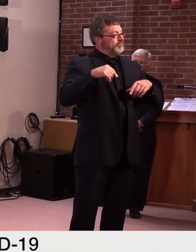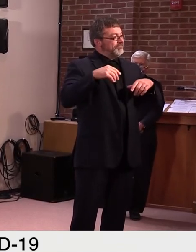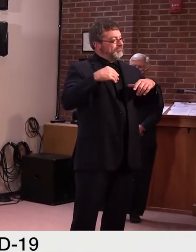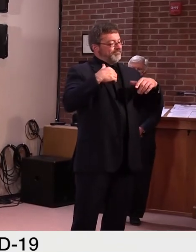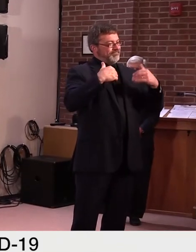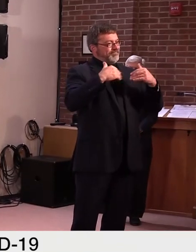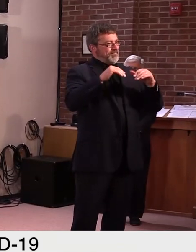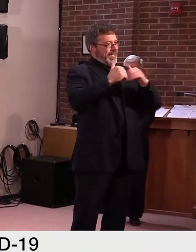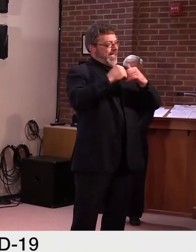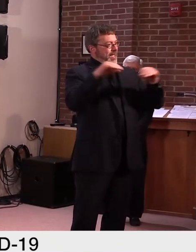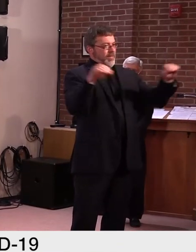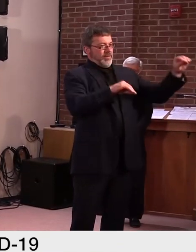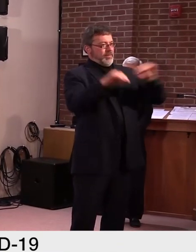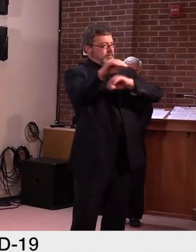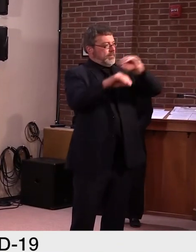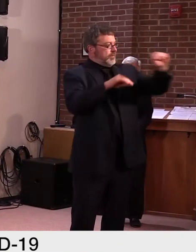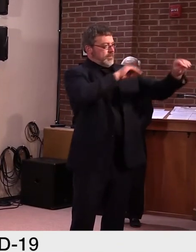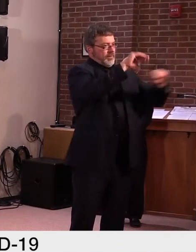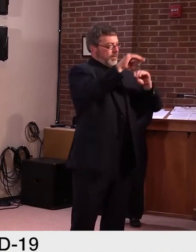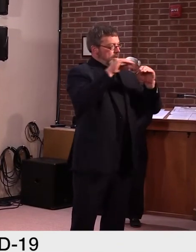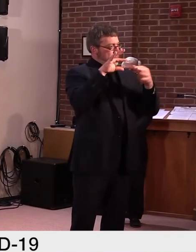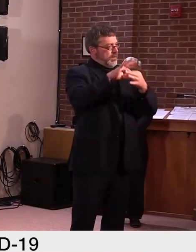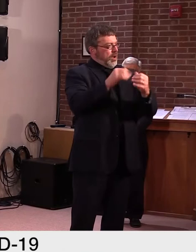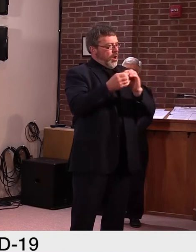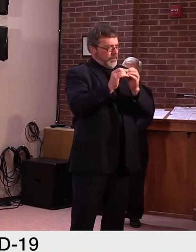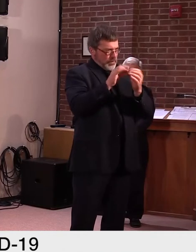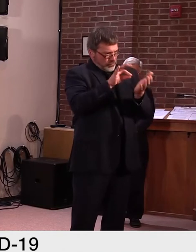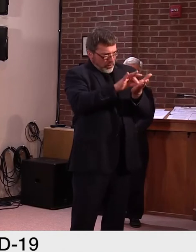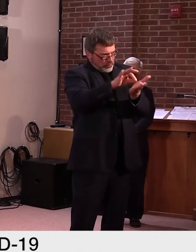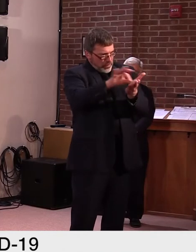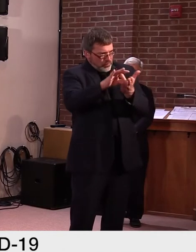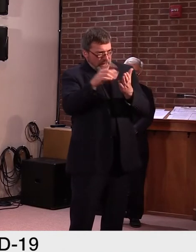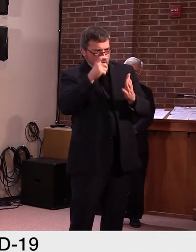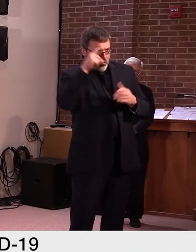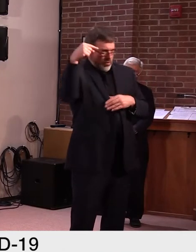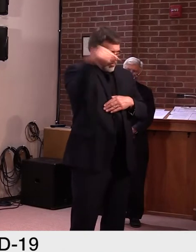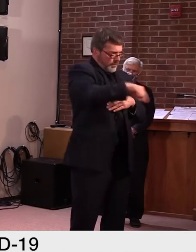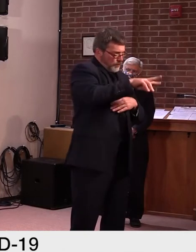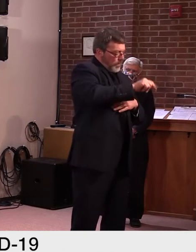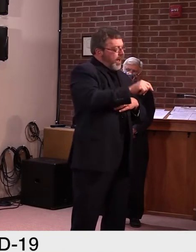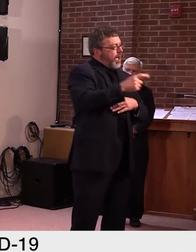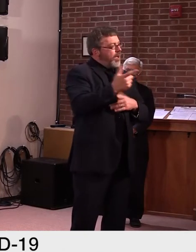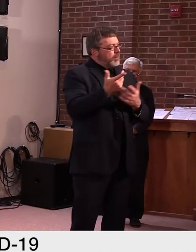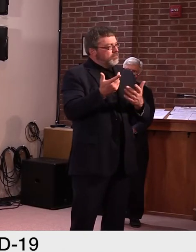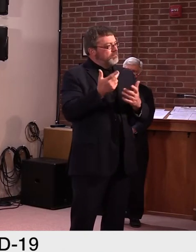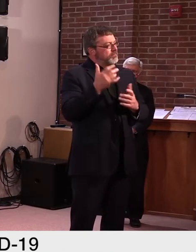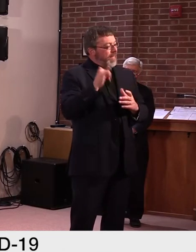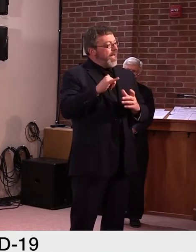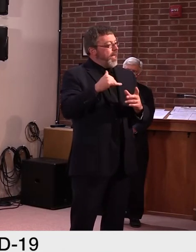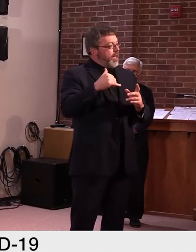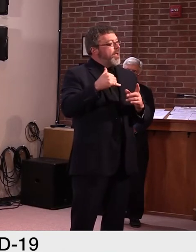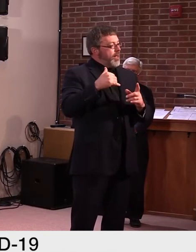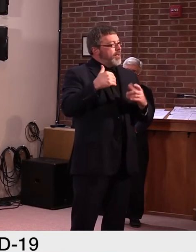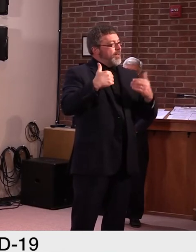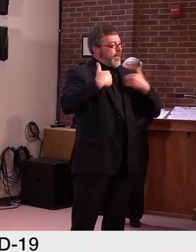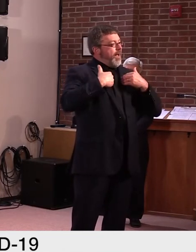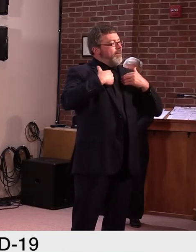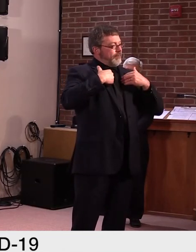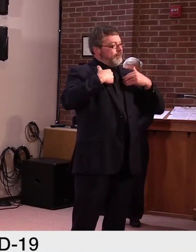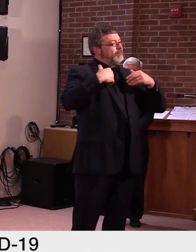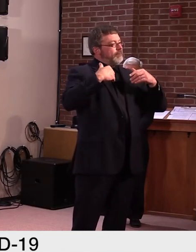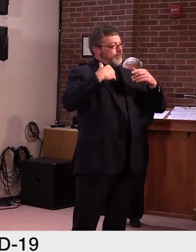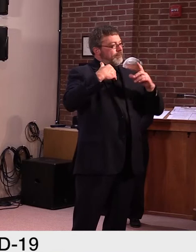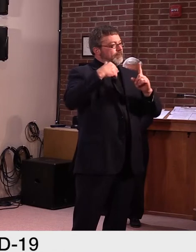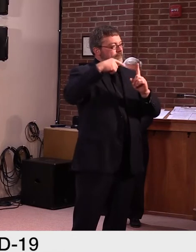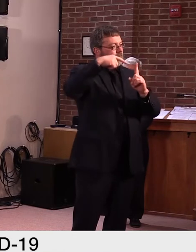um, aggregates mobility data. So cell phone mobility data. So they aggregate it and anonymize it. Um, and it's all